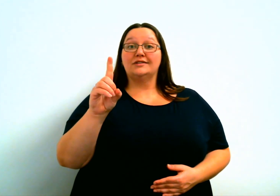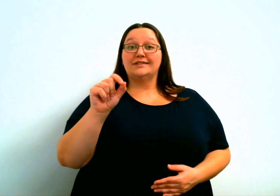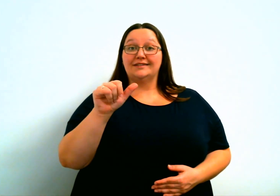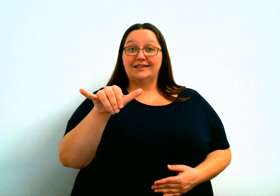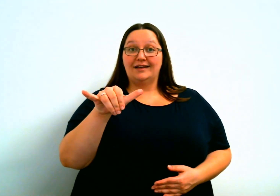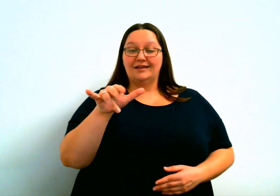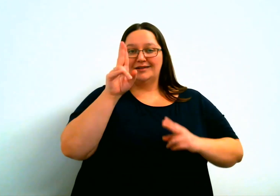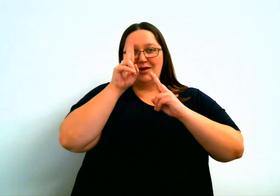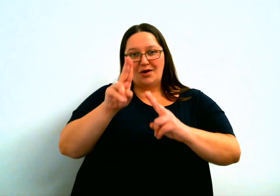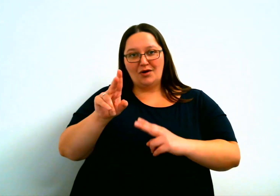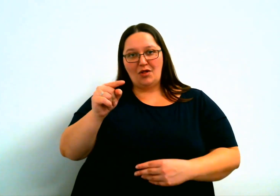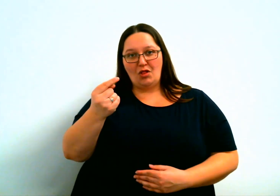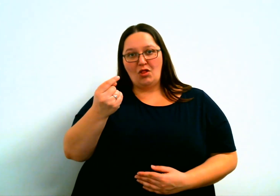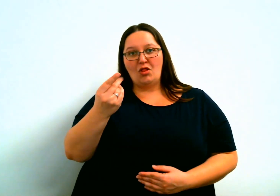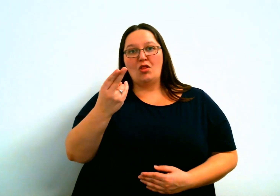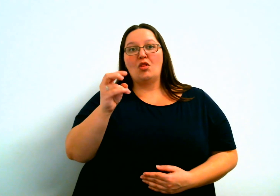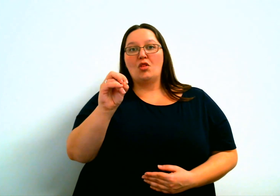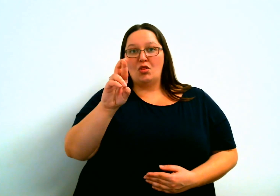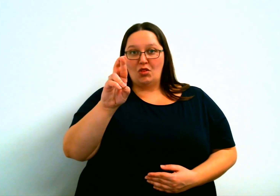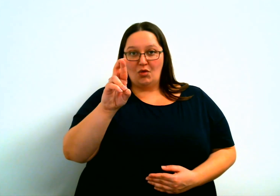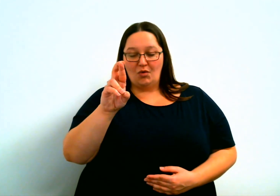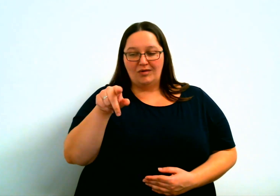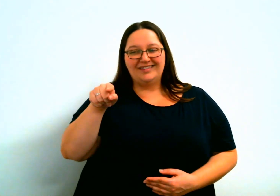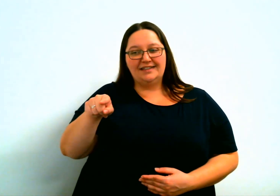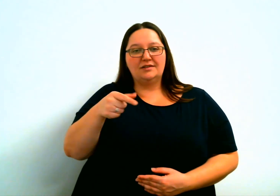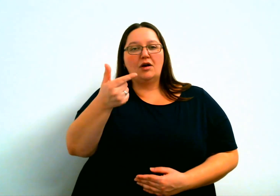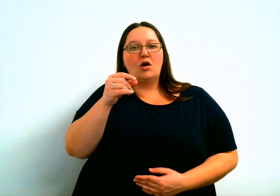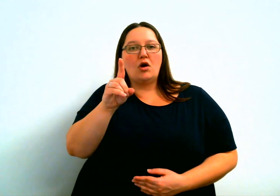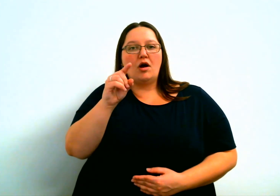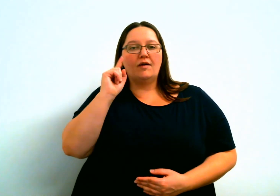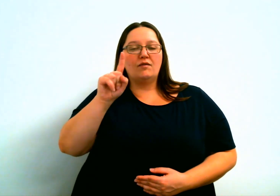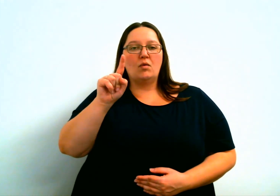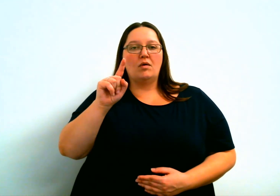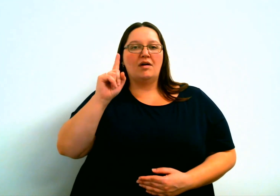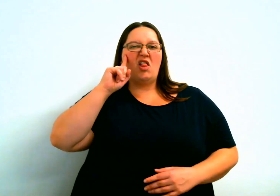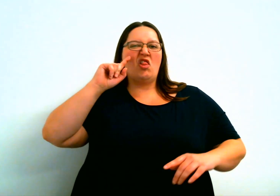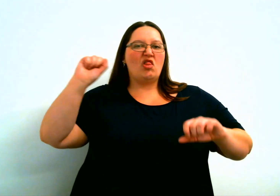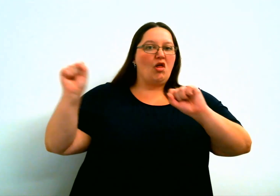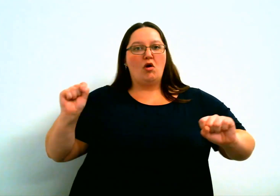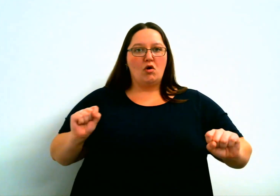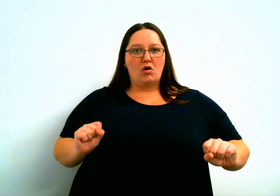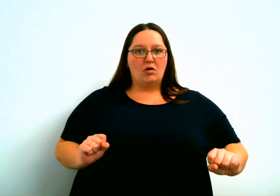Thor, right? Thor's day. Thursday. Thursday is to honor Thor.